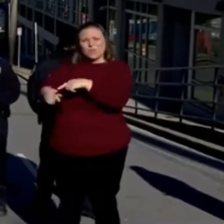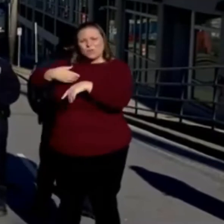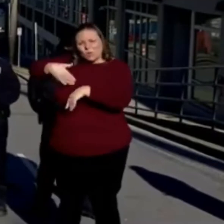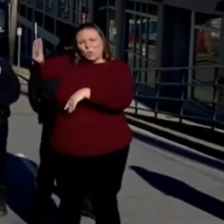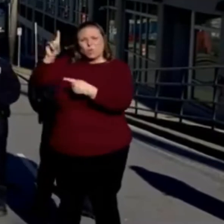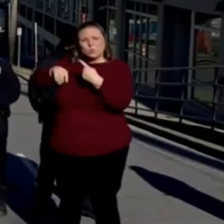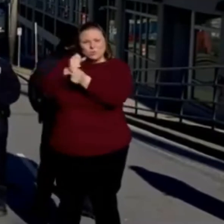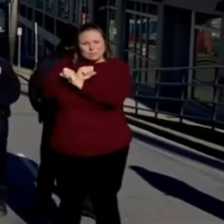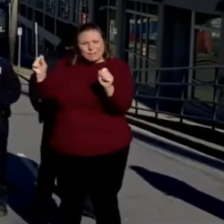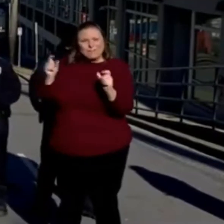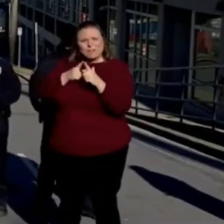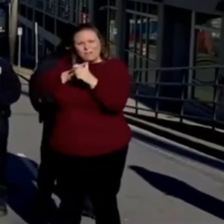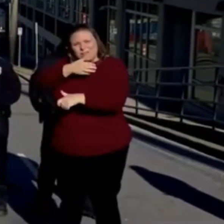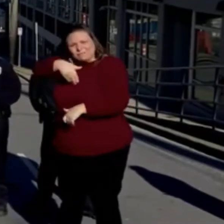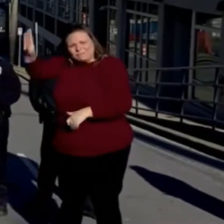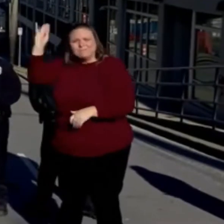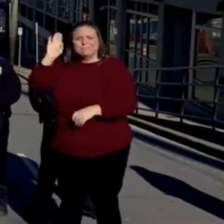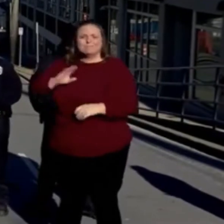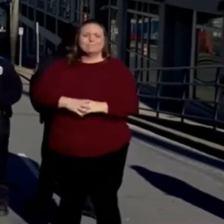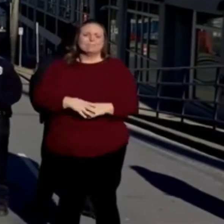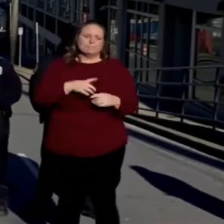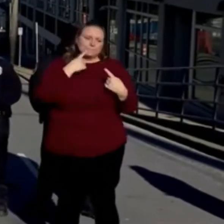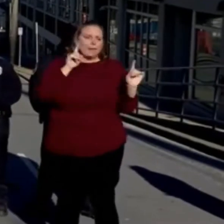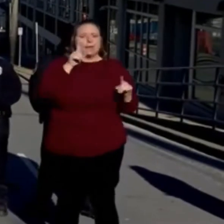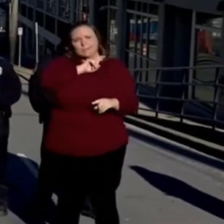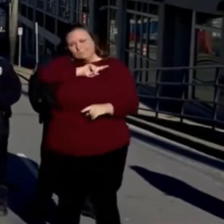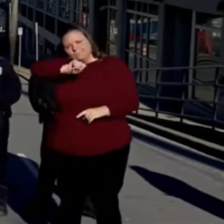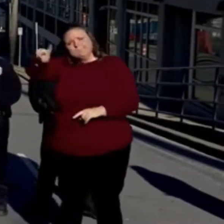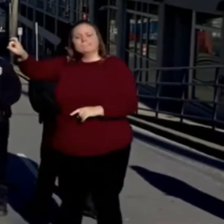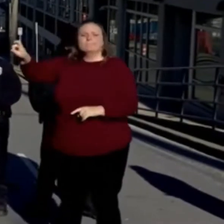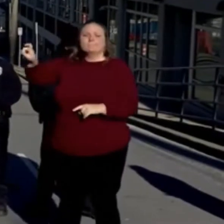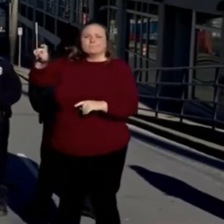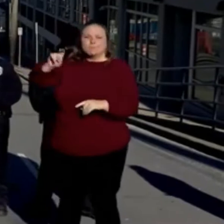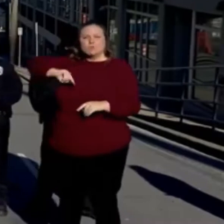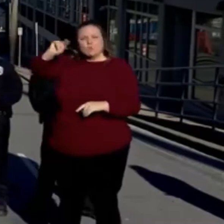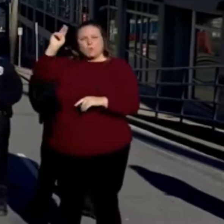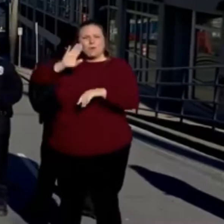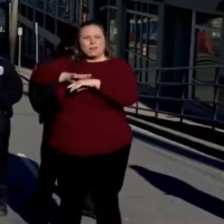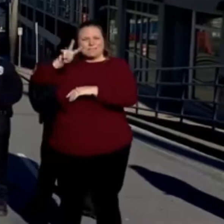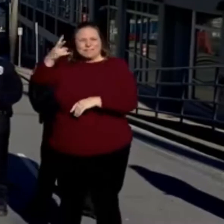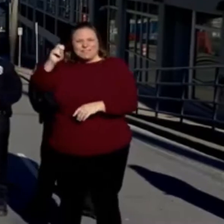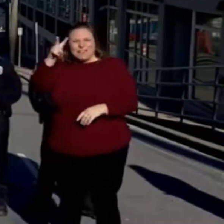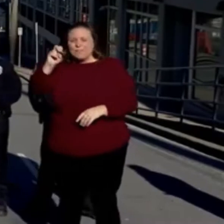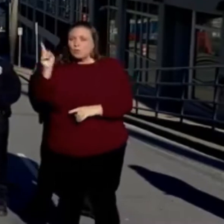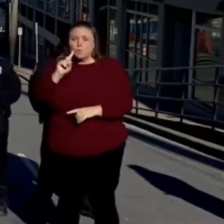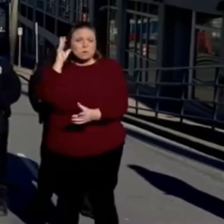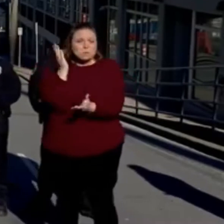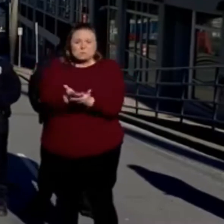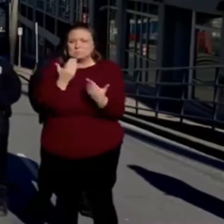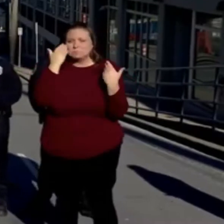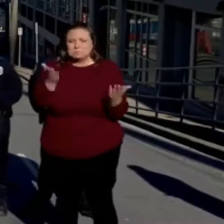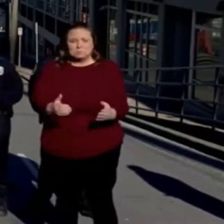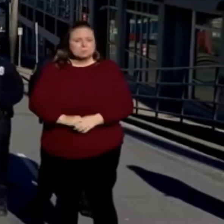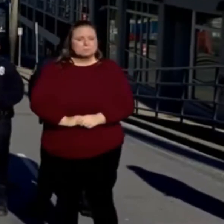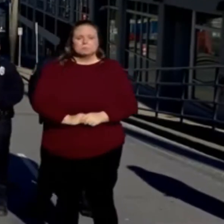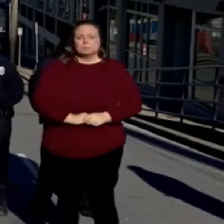safety and run. They took off running northbound on 2nd. I'm not sure where they went from there.